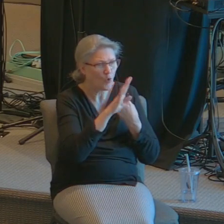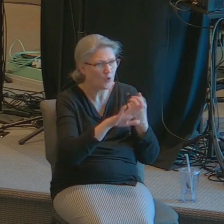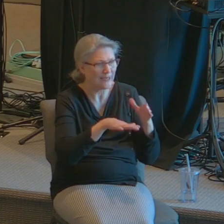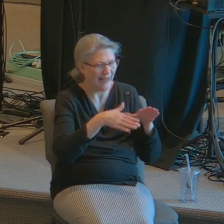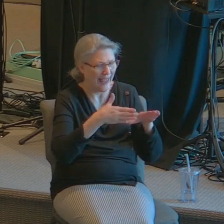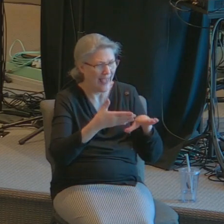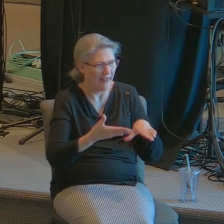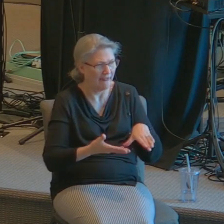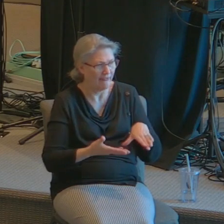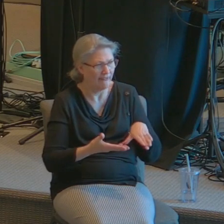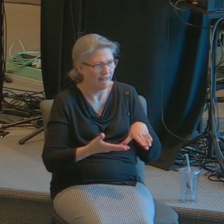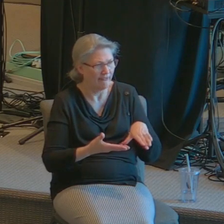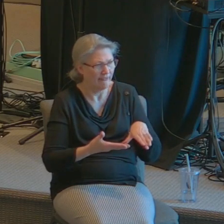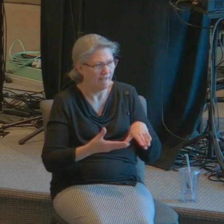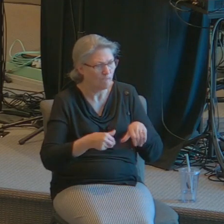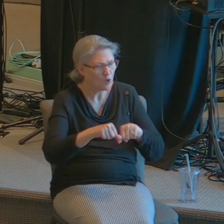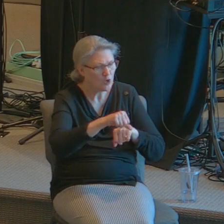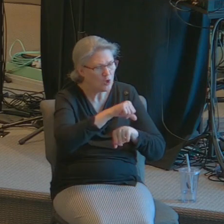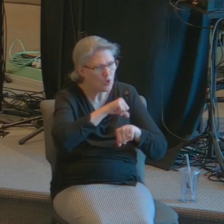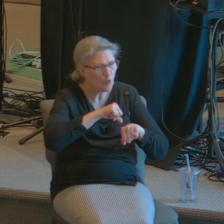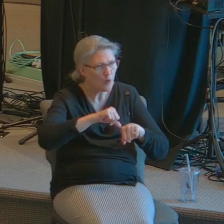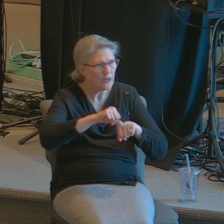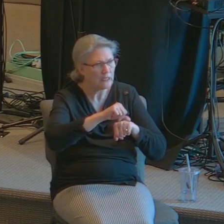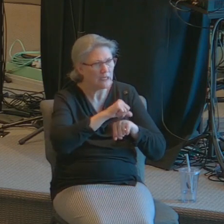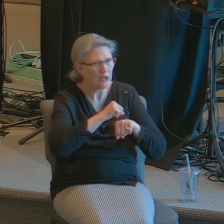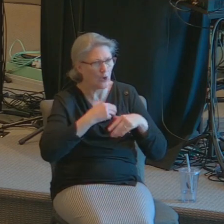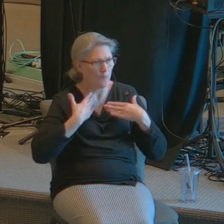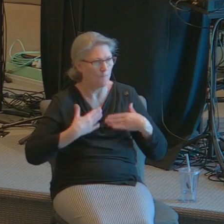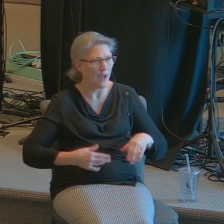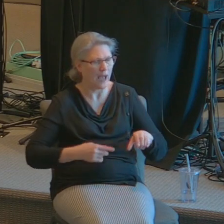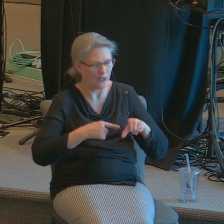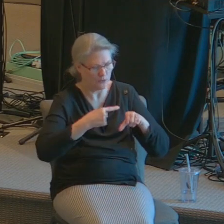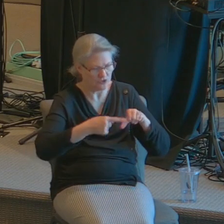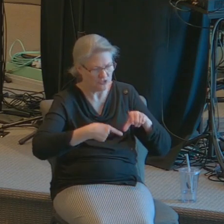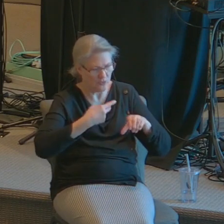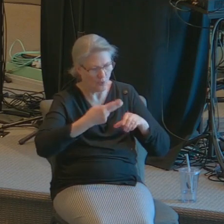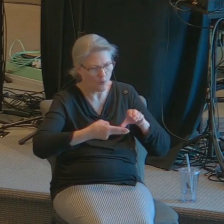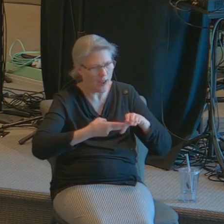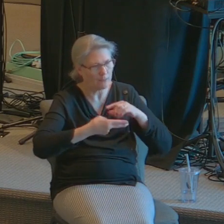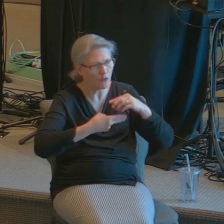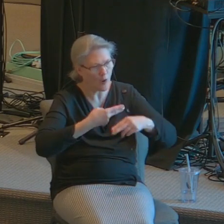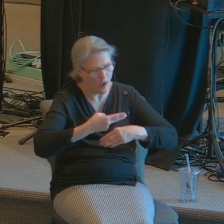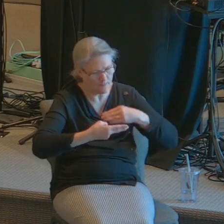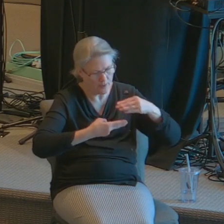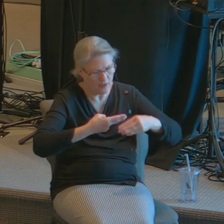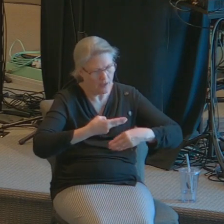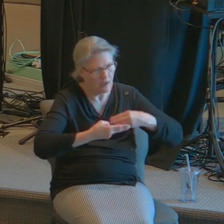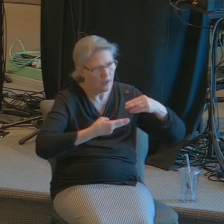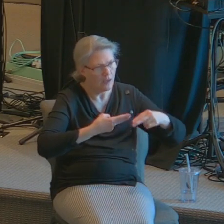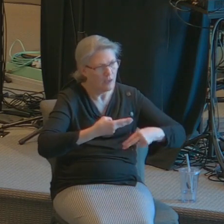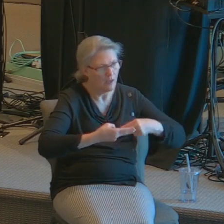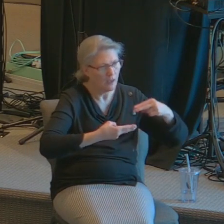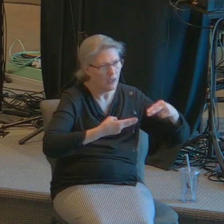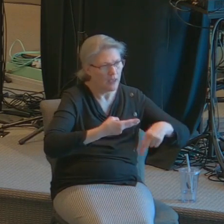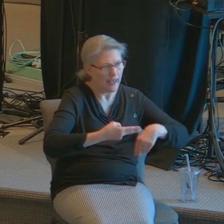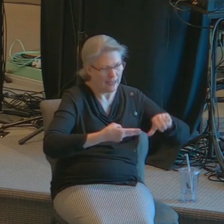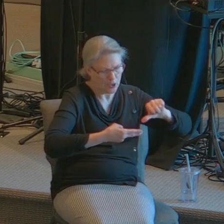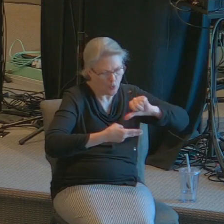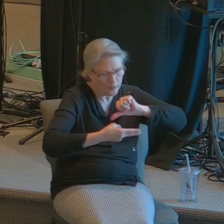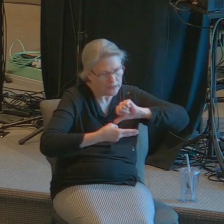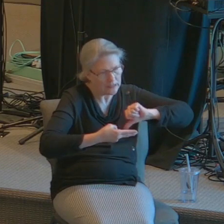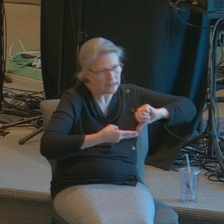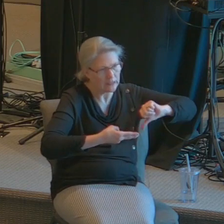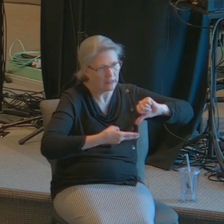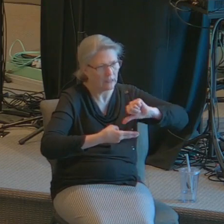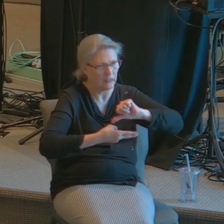it was for anointing when she would be deceased that was the custom of the time